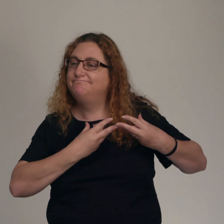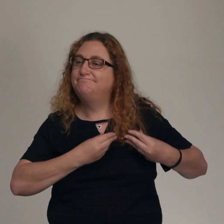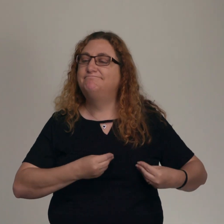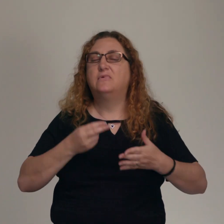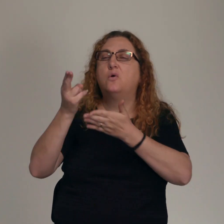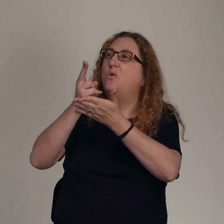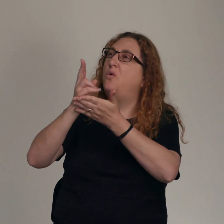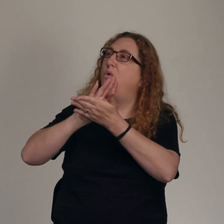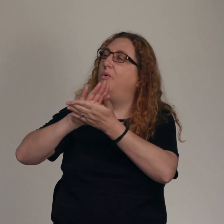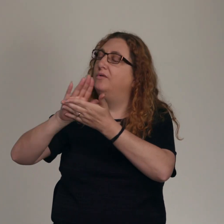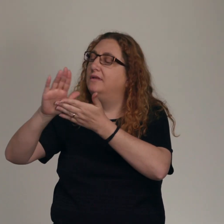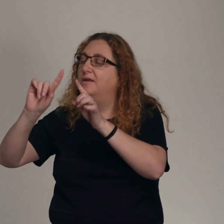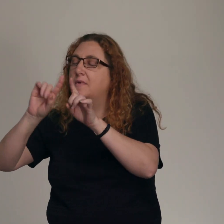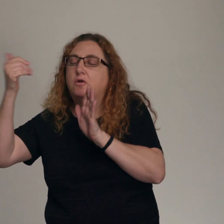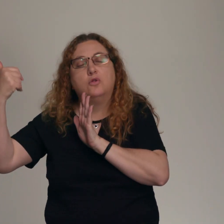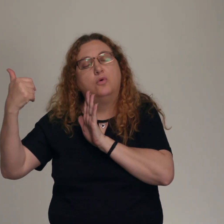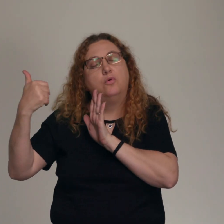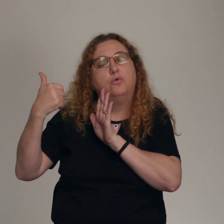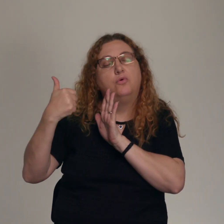Holy yet close to me